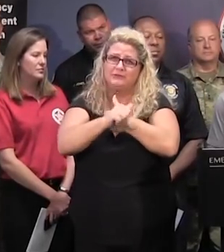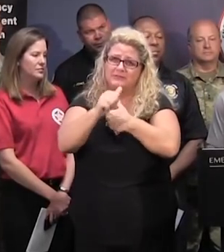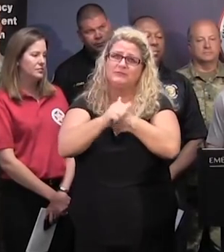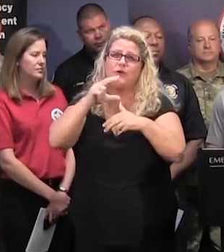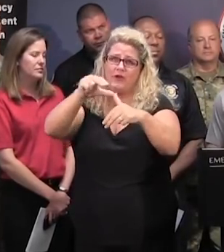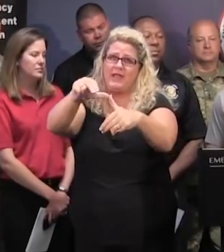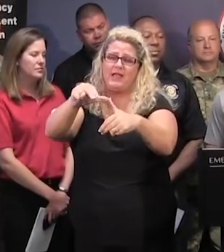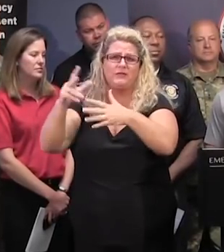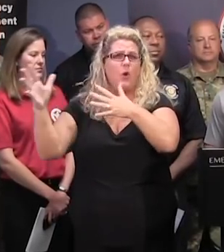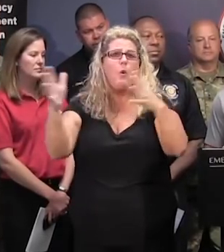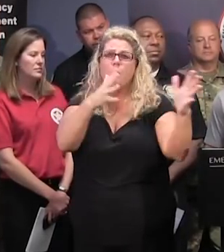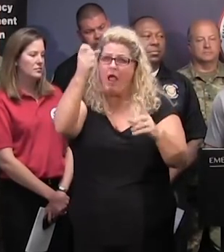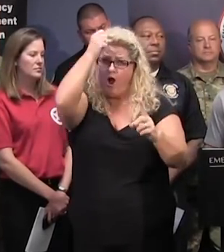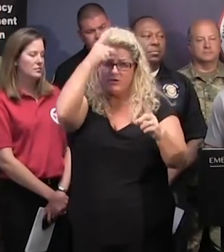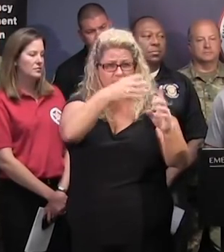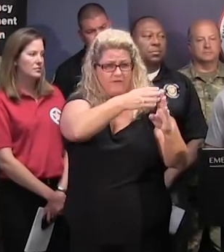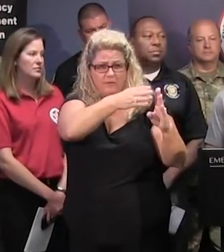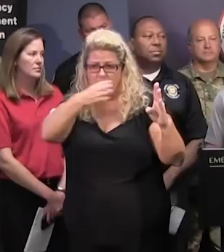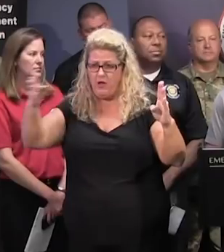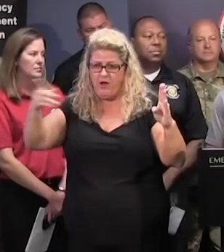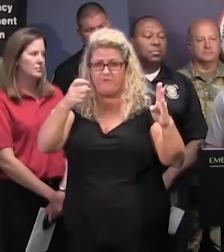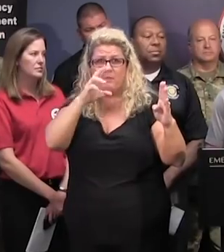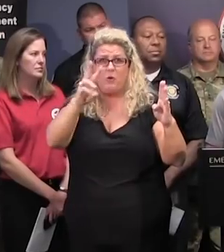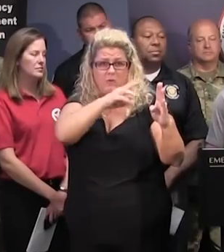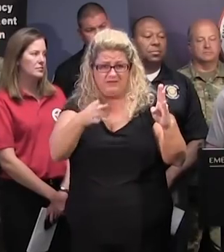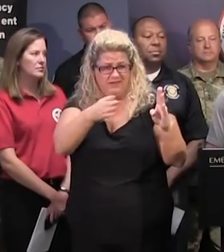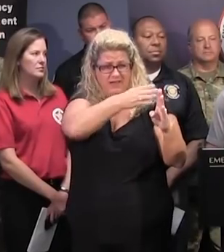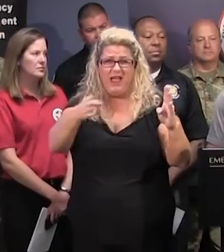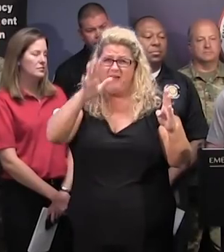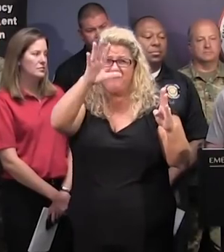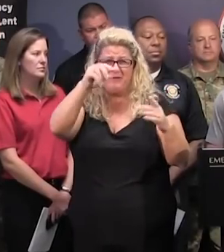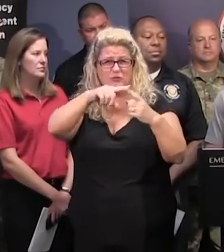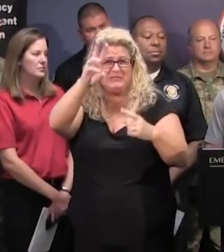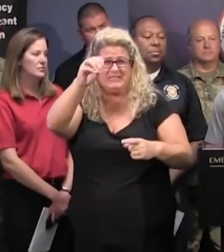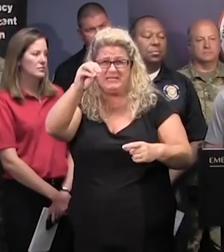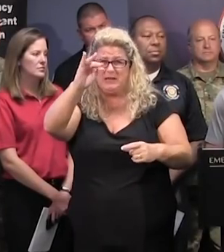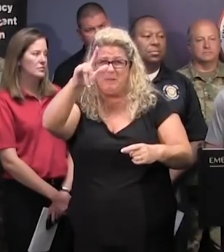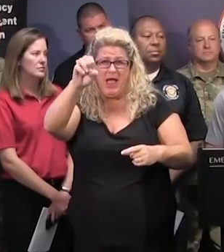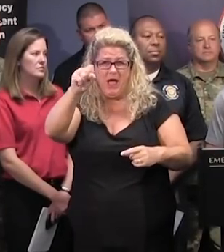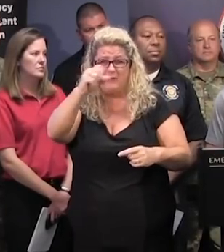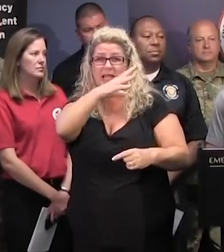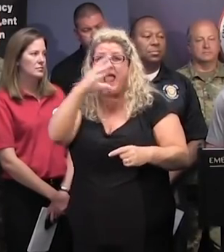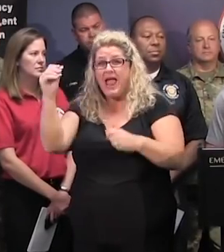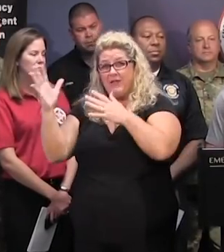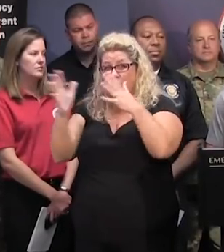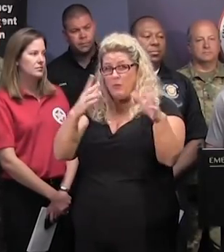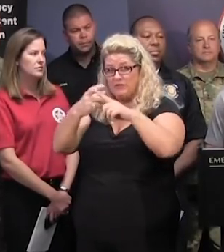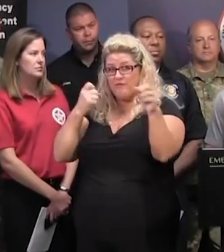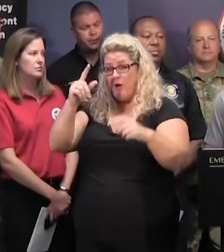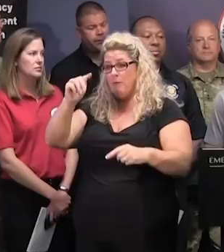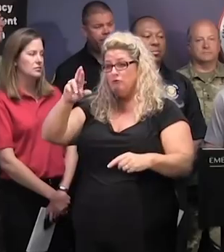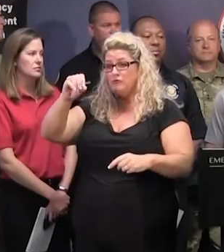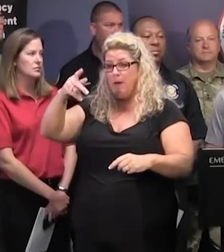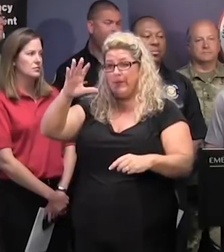the hurricane-strength winds extend out to the west of the center 50 to 60 miles, and the tropical storm force winds extend west